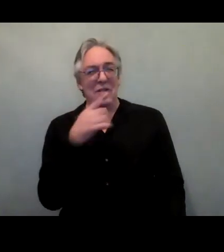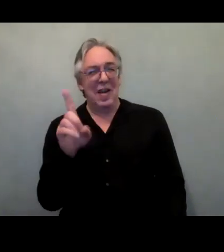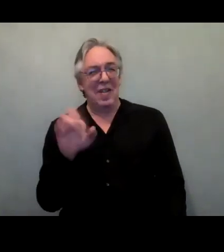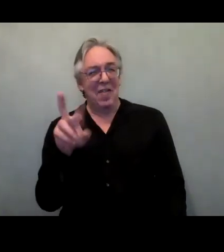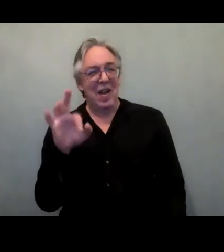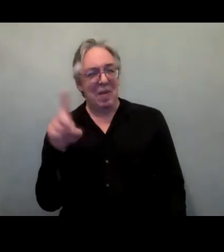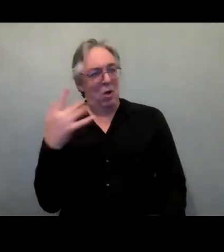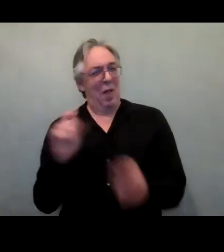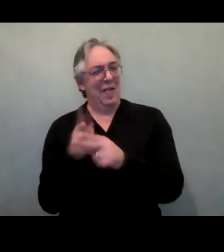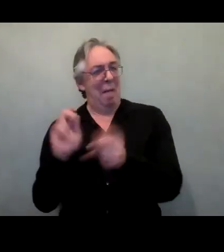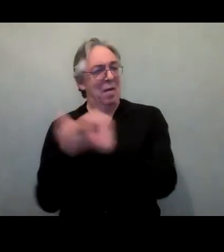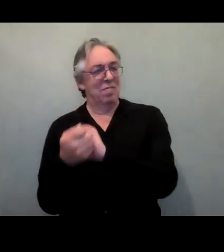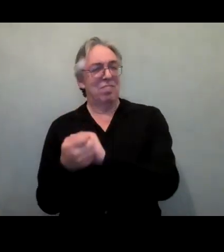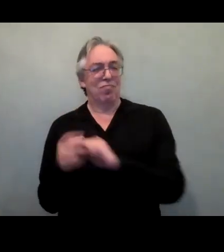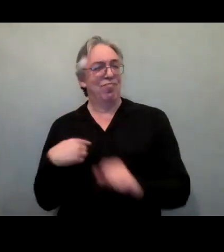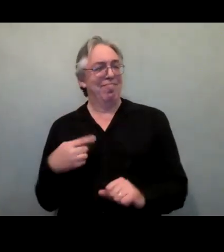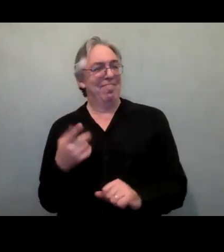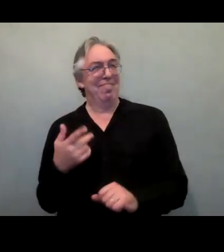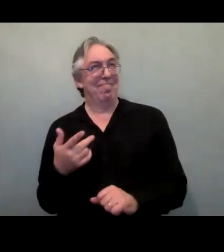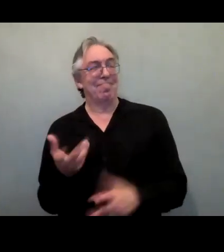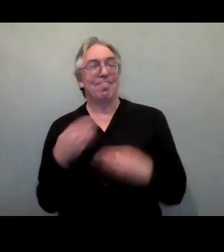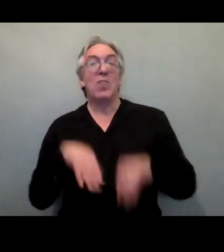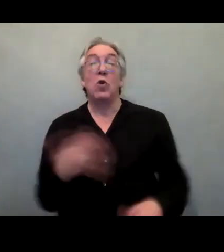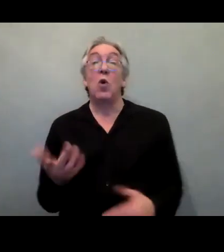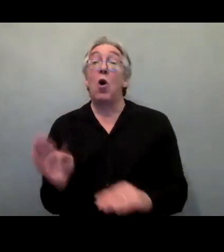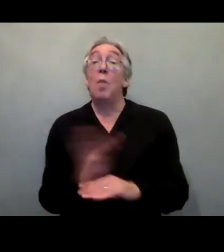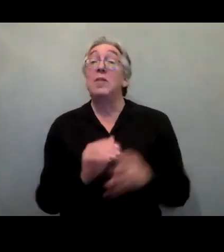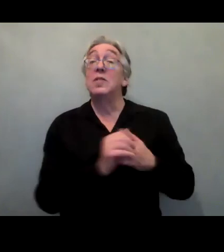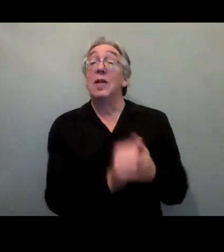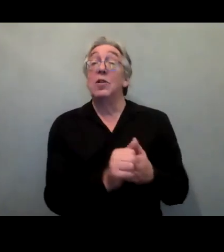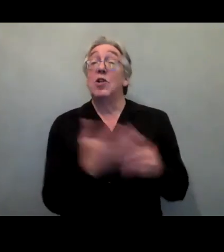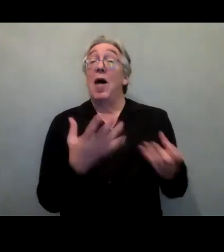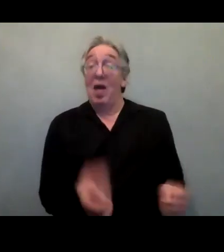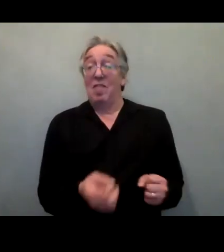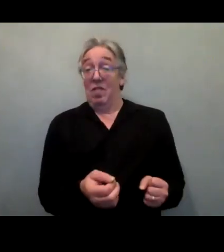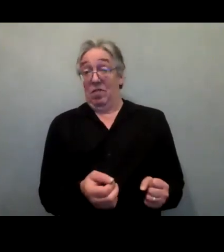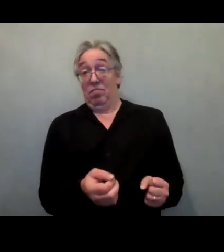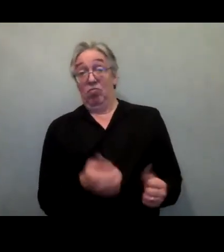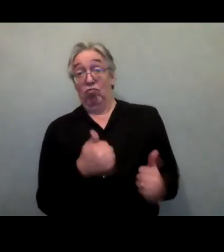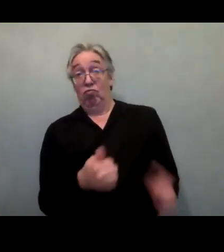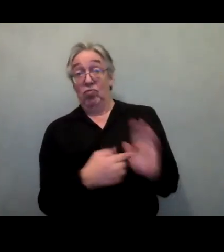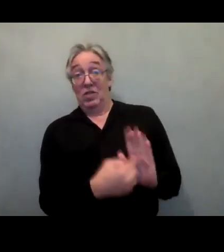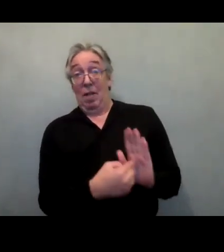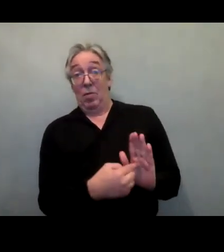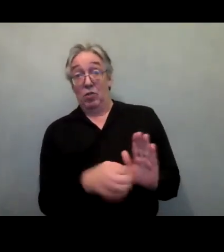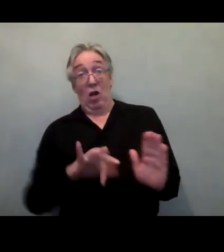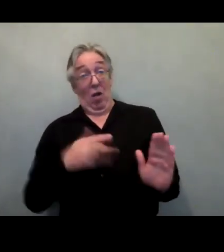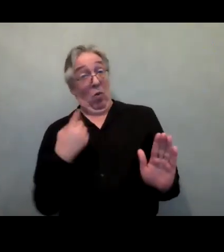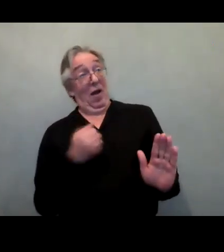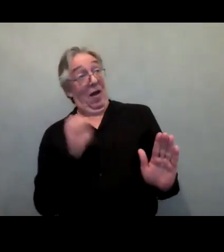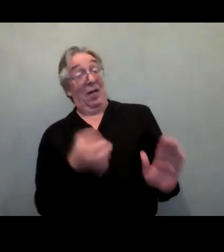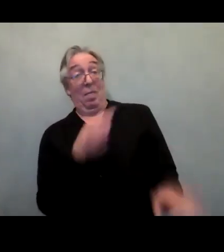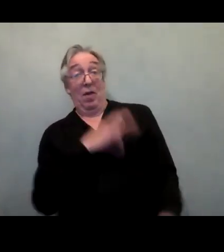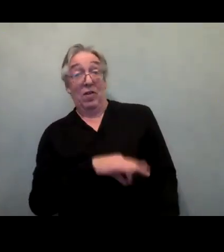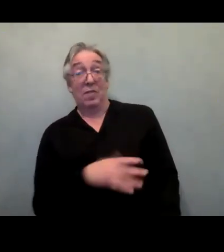we leverage what responsible business leaders are already doing? And I think this is crucial. When we look at what responsible business